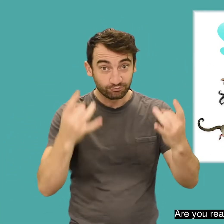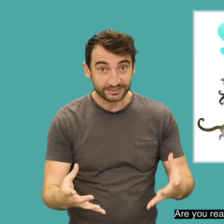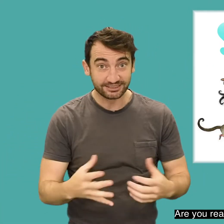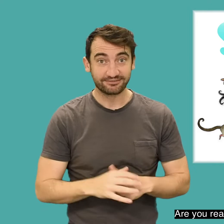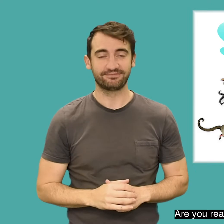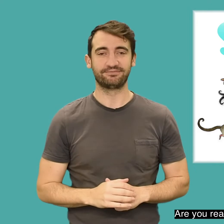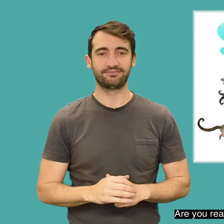you ready?